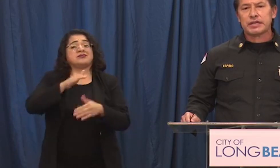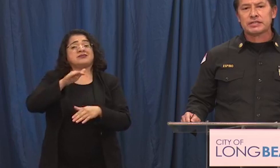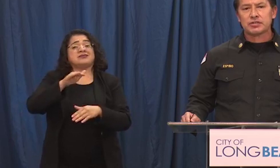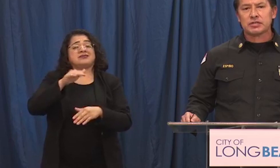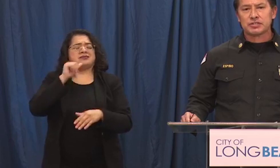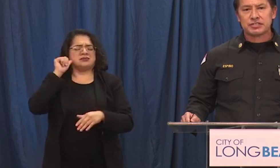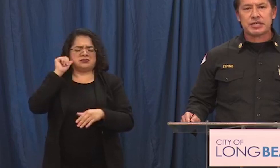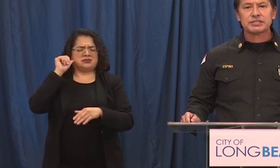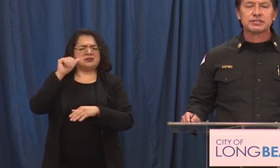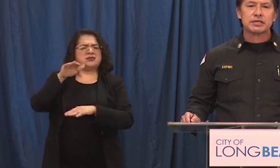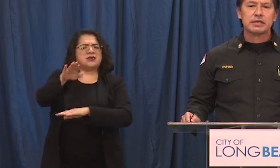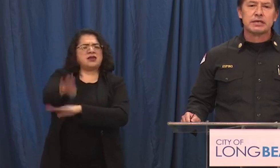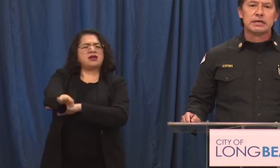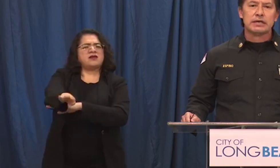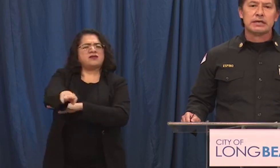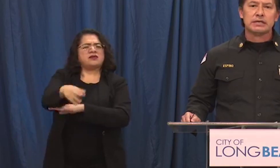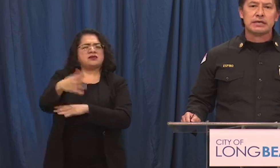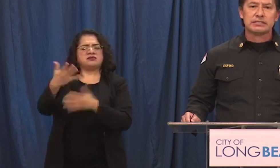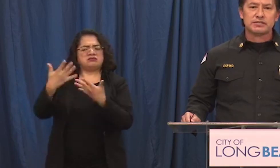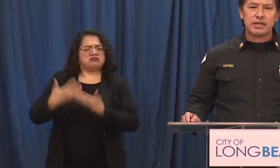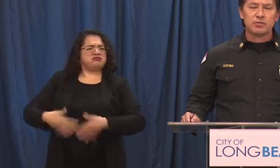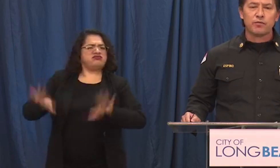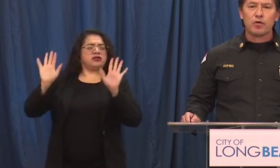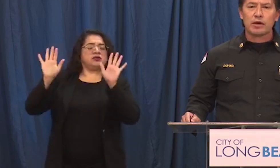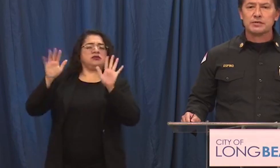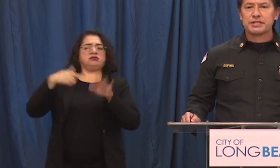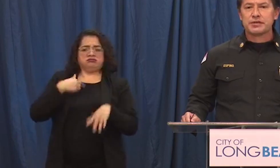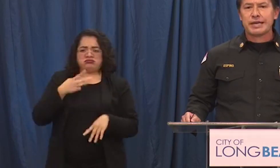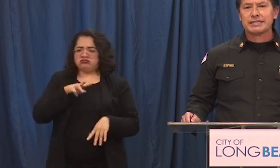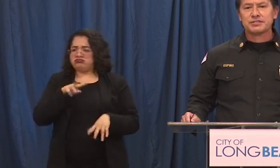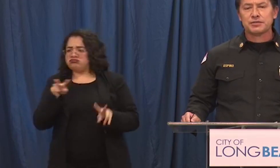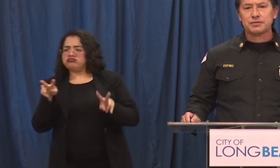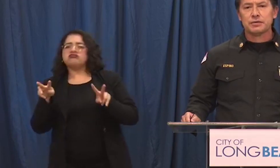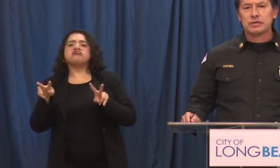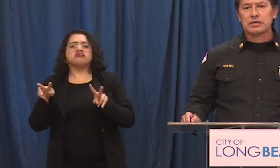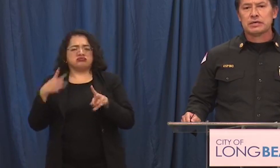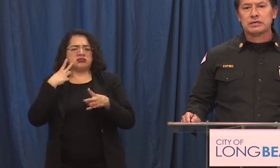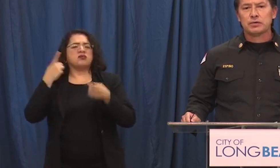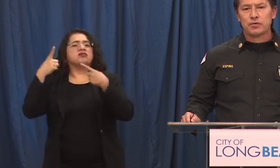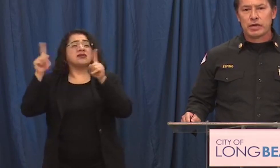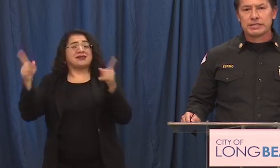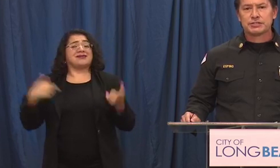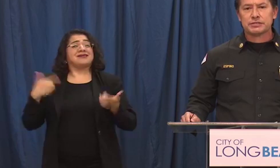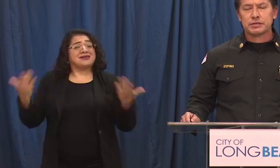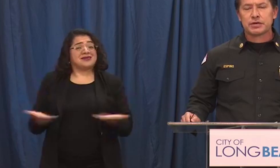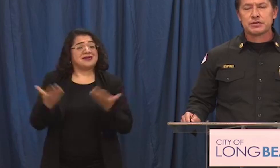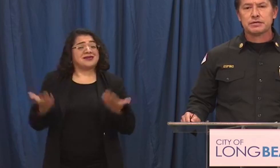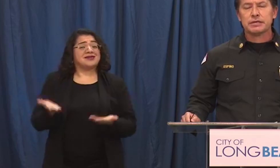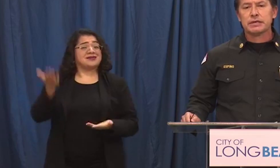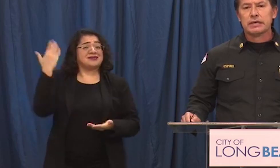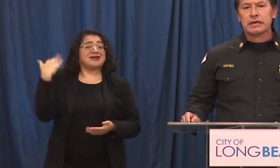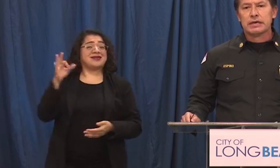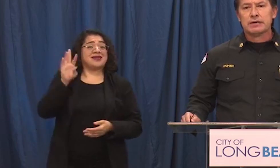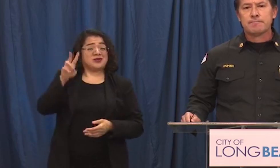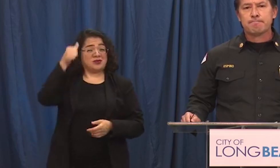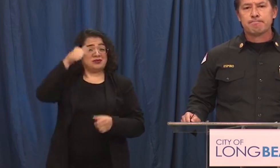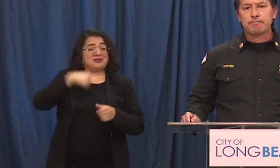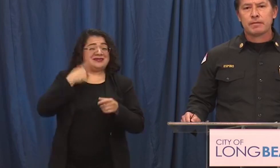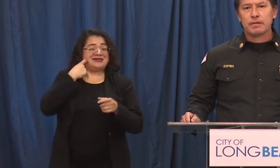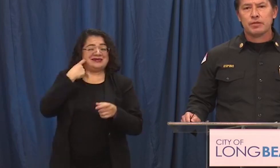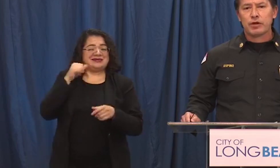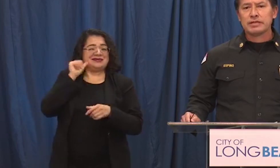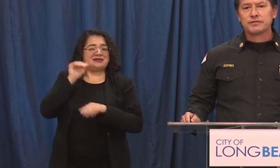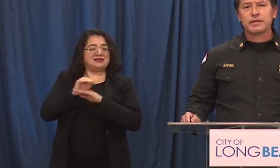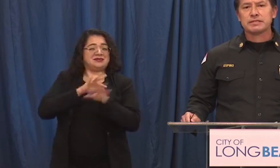yesterday I saw success uh as I've stated before I was here in 92 uh when the riots occurred um